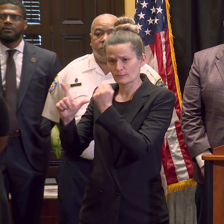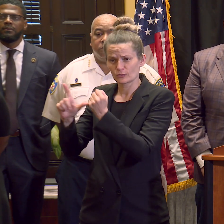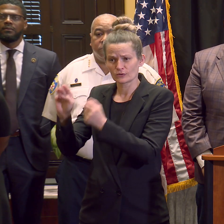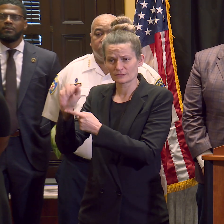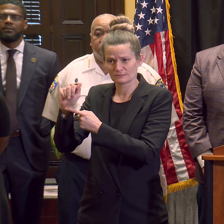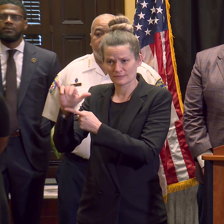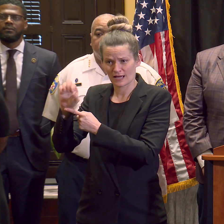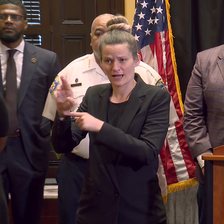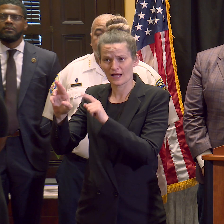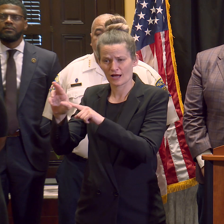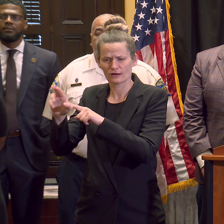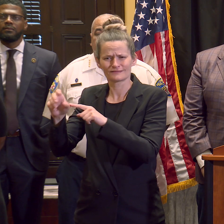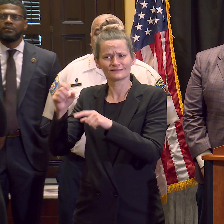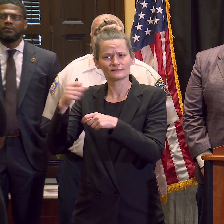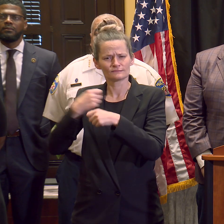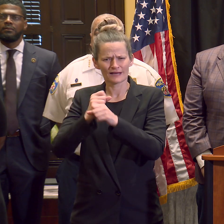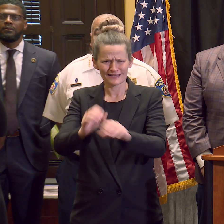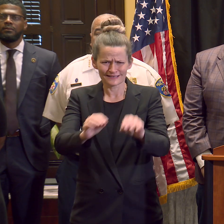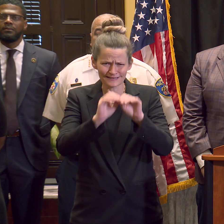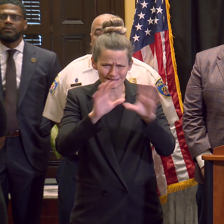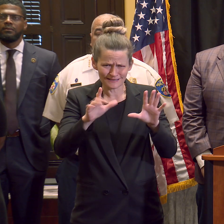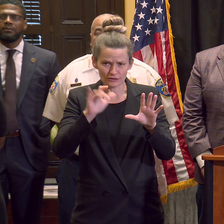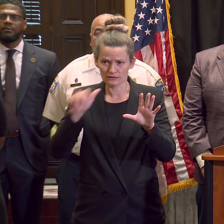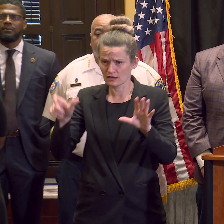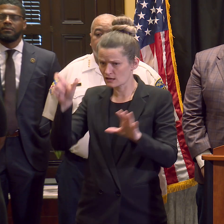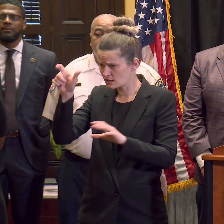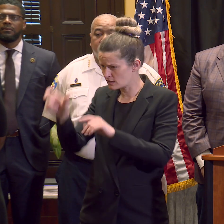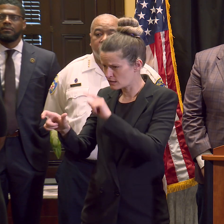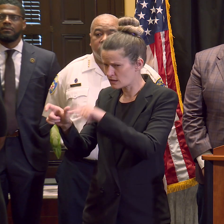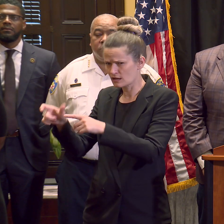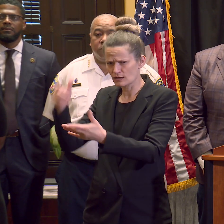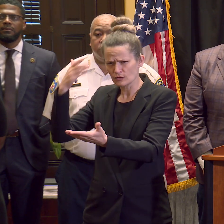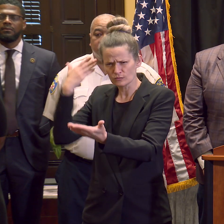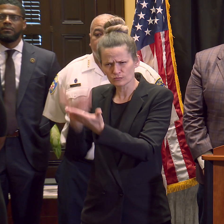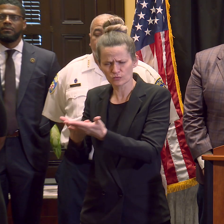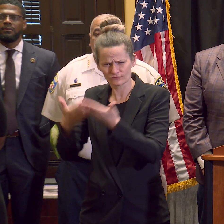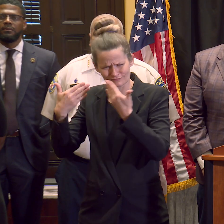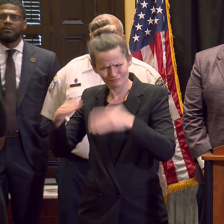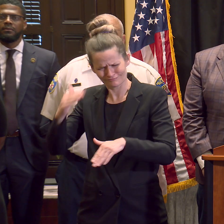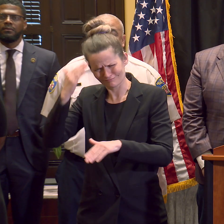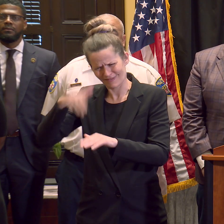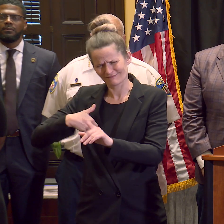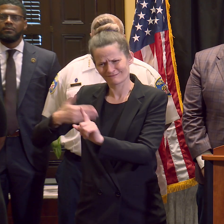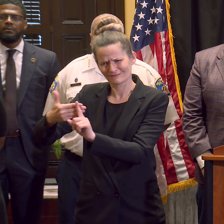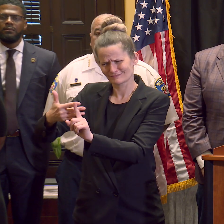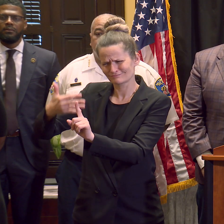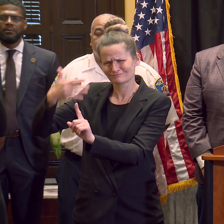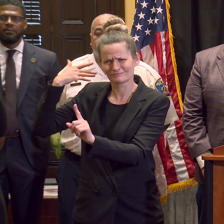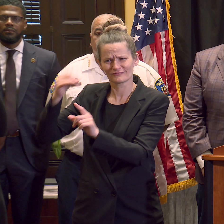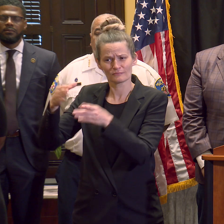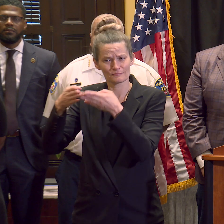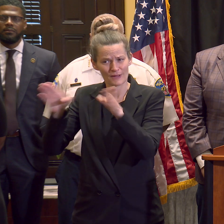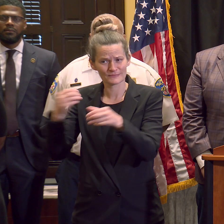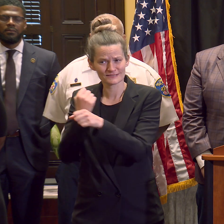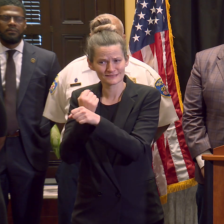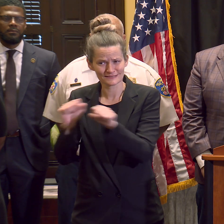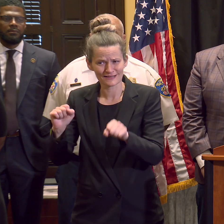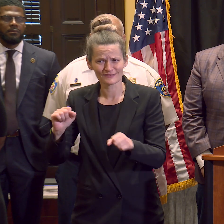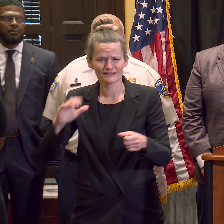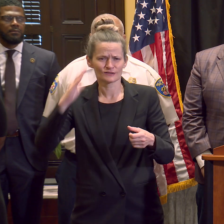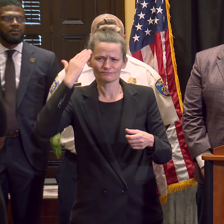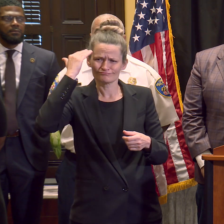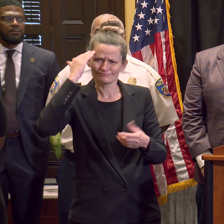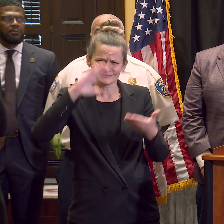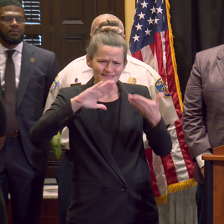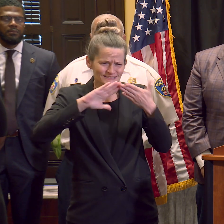someone with a proven track record on public safety and a deep knowledge of our city to fill this critical role. And